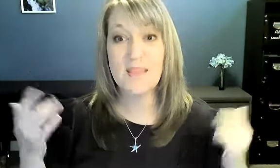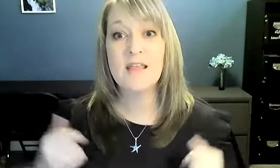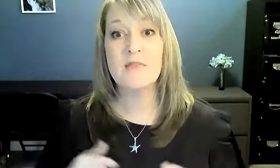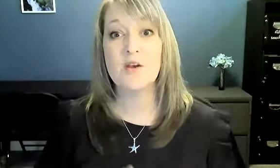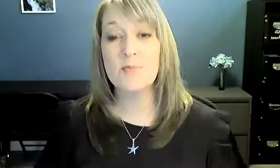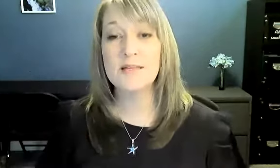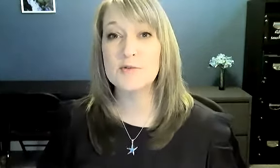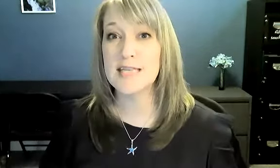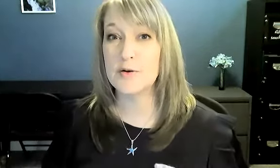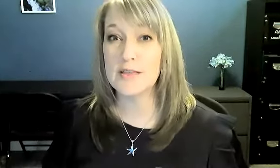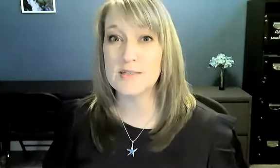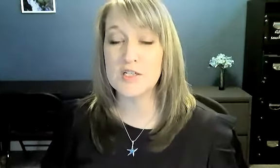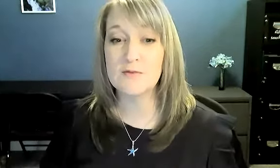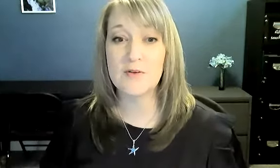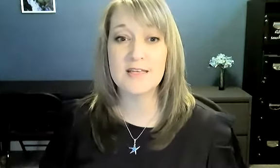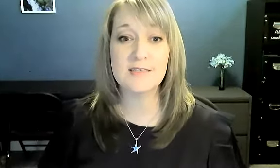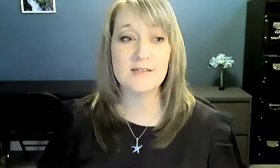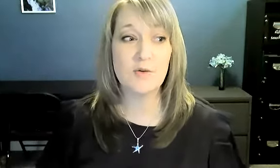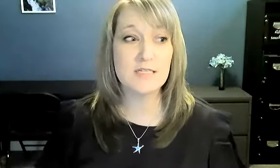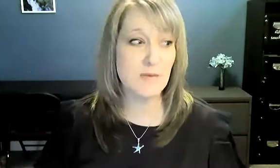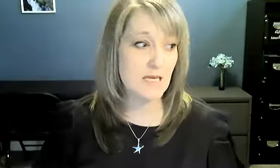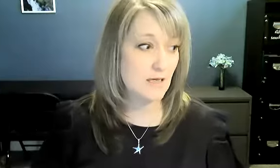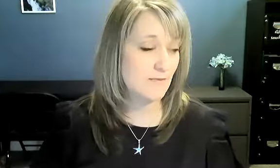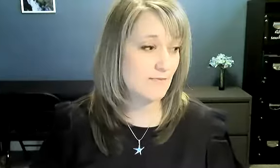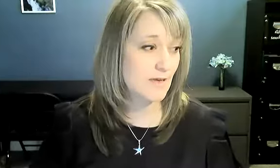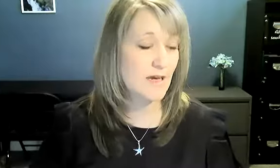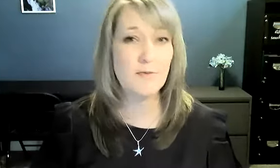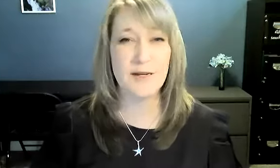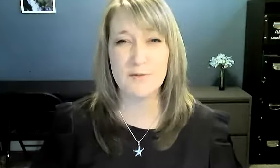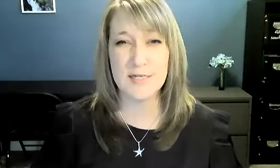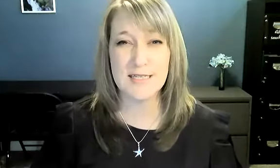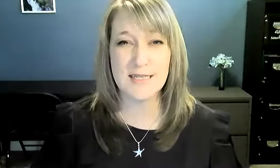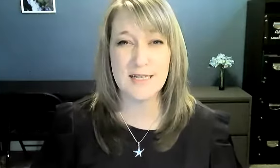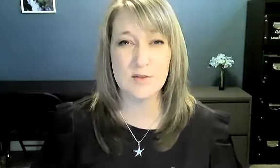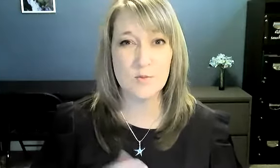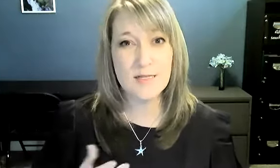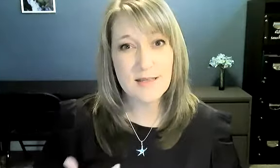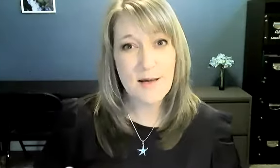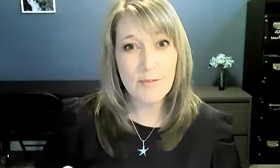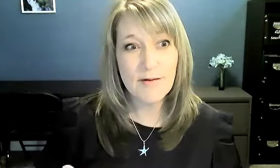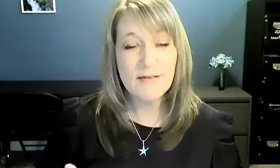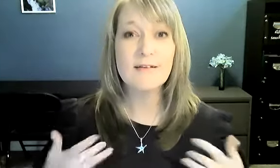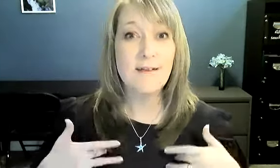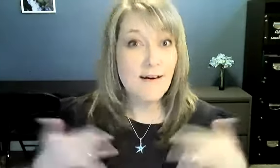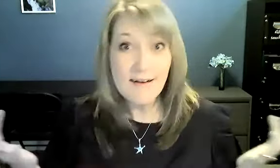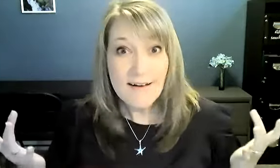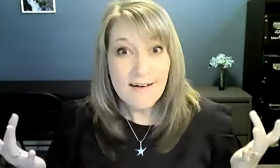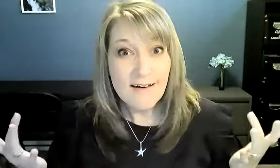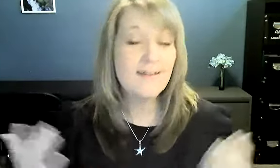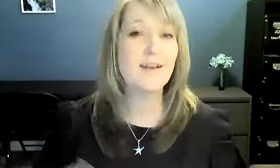The non-manual sign or the expression for this is going to be kind of what your voice does in English. What's up? You